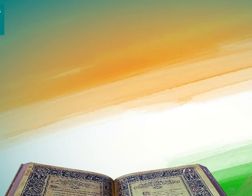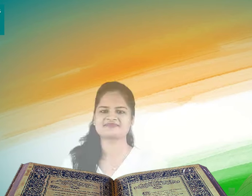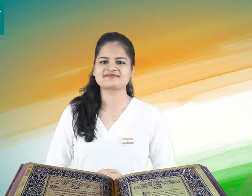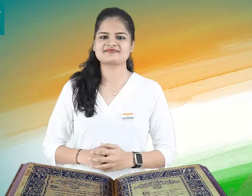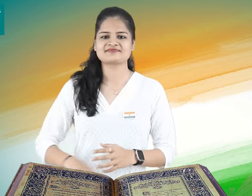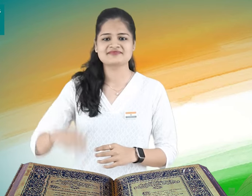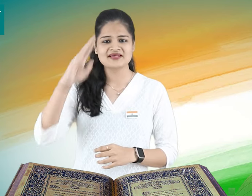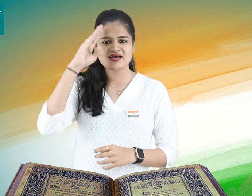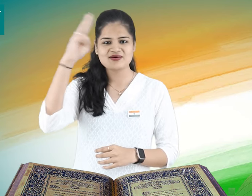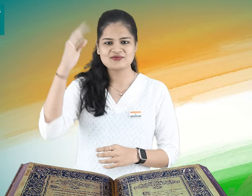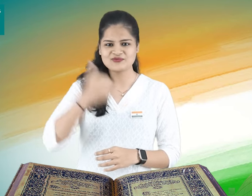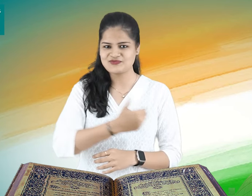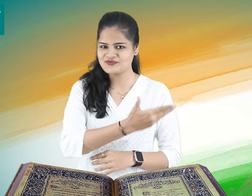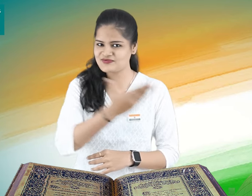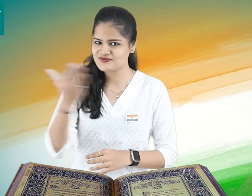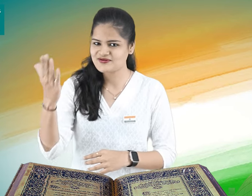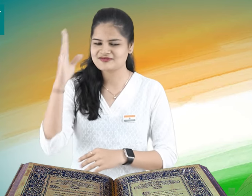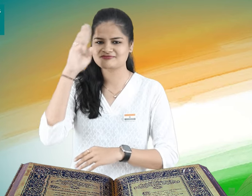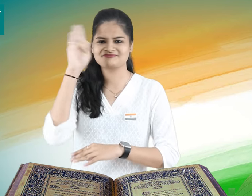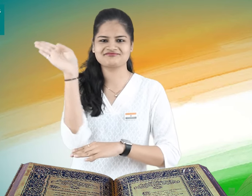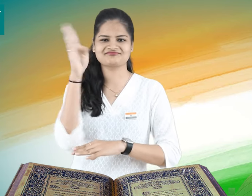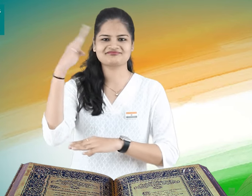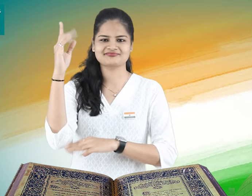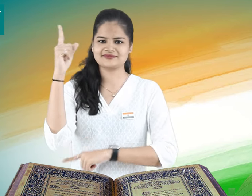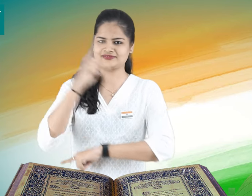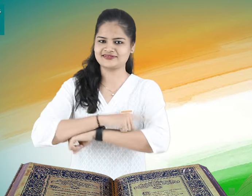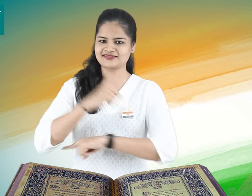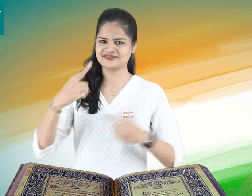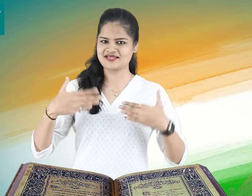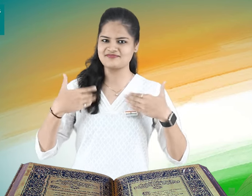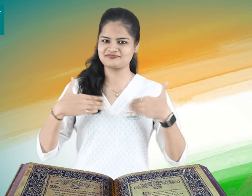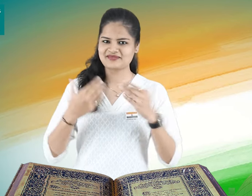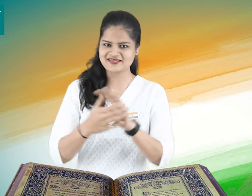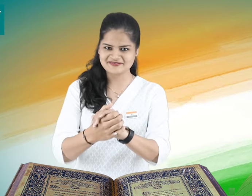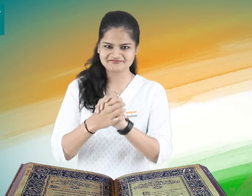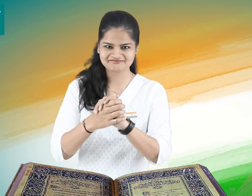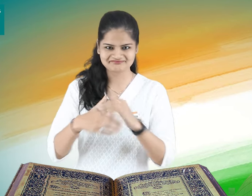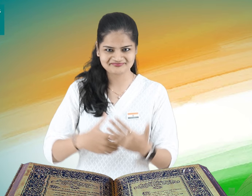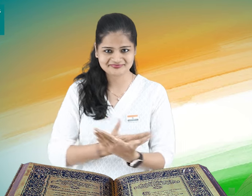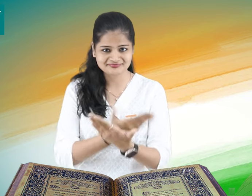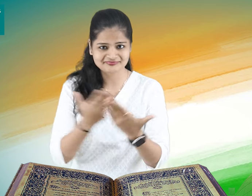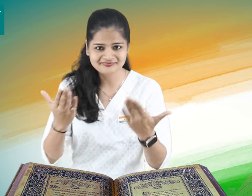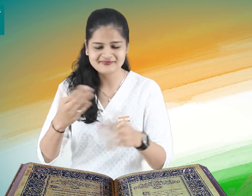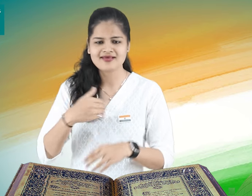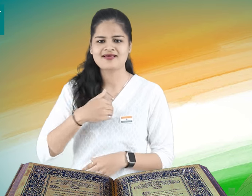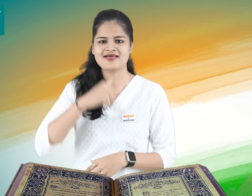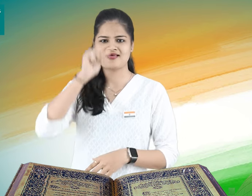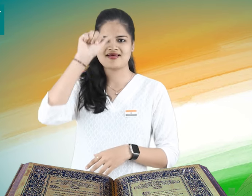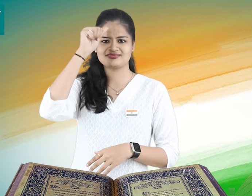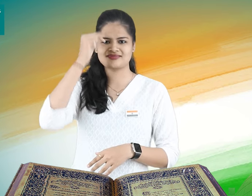hello everyone happy Republic day to you all I'm Indian